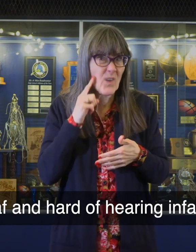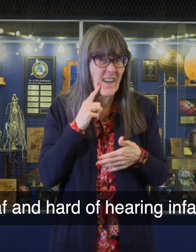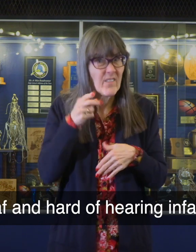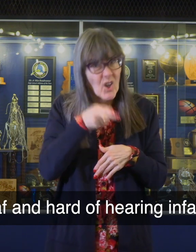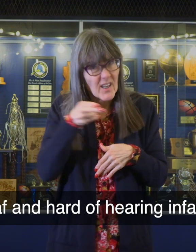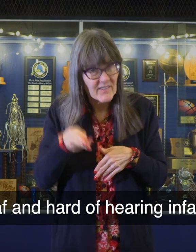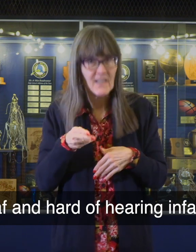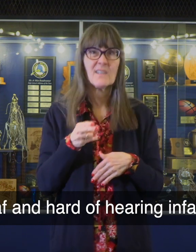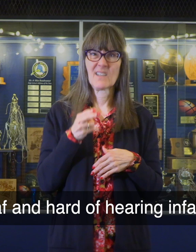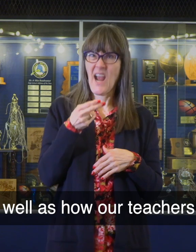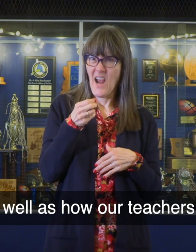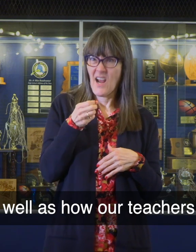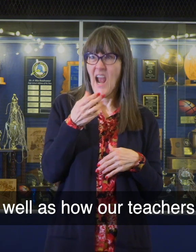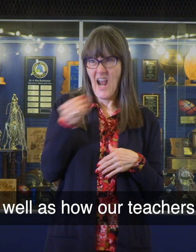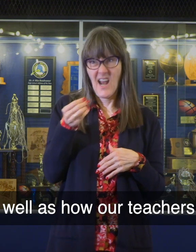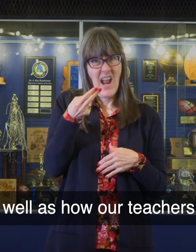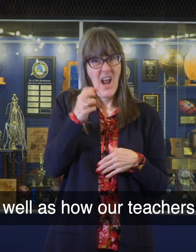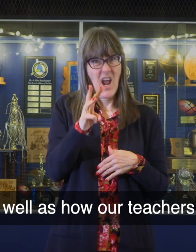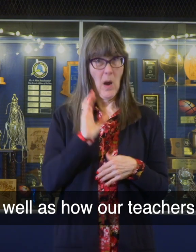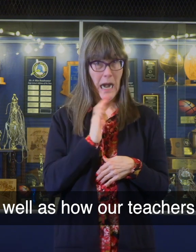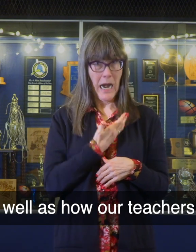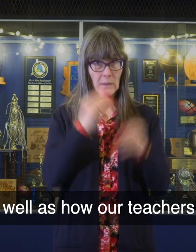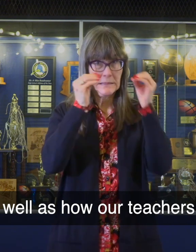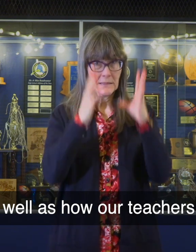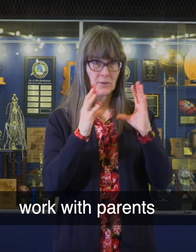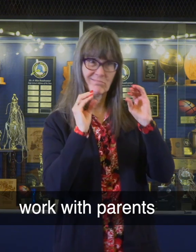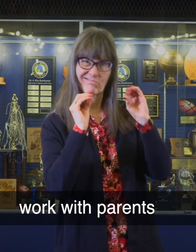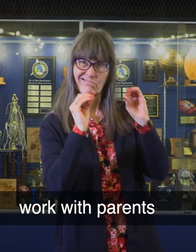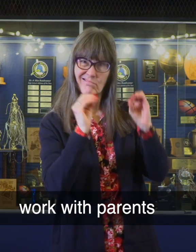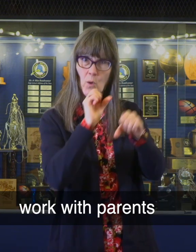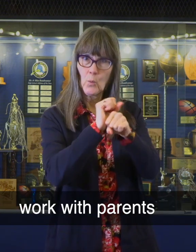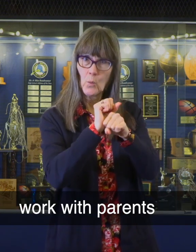hearing infants, as well as how our teachers work with parents